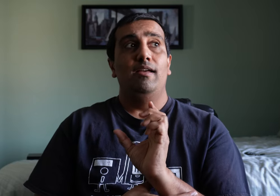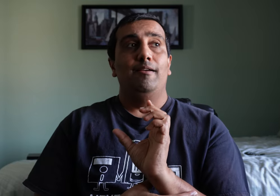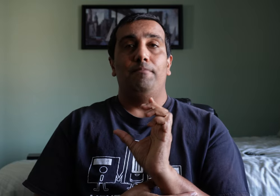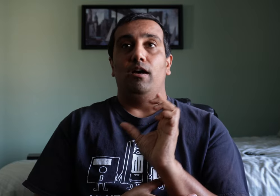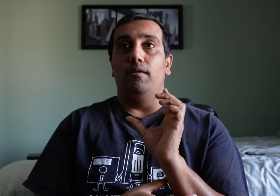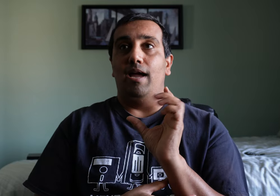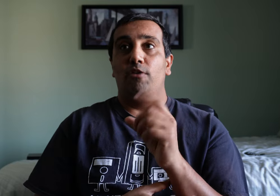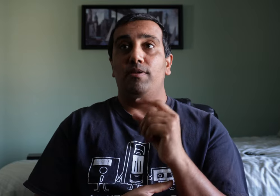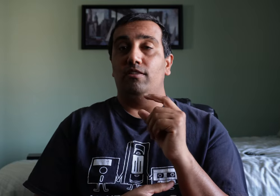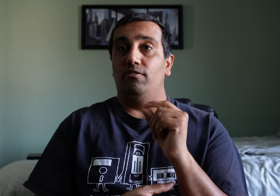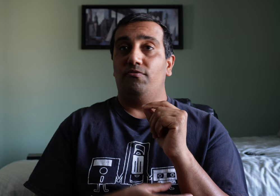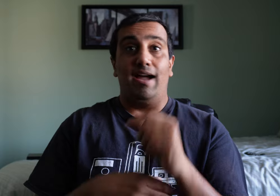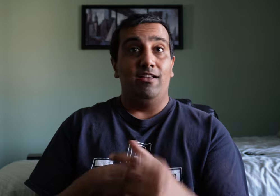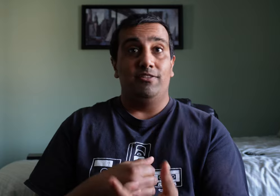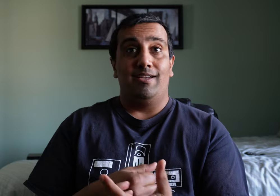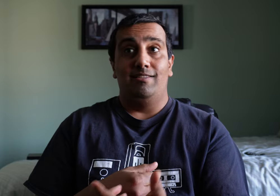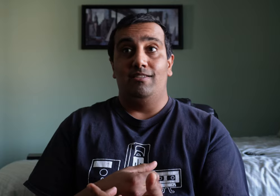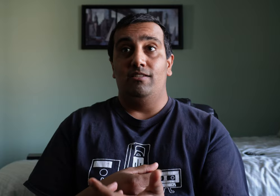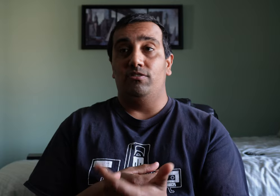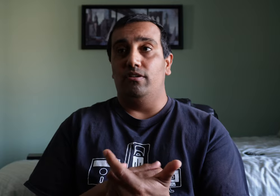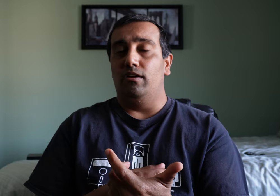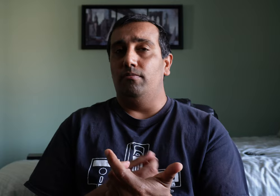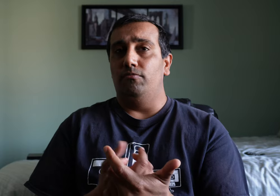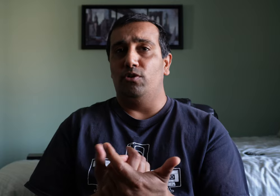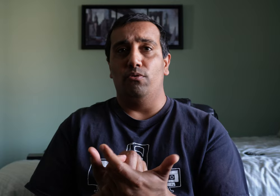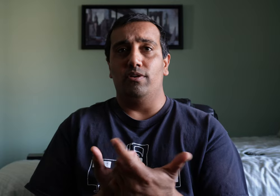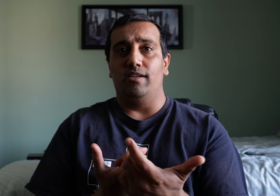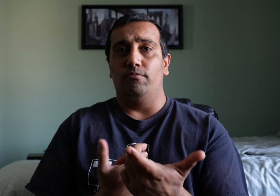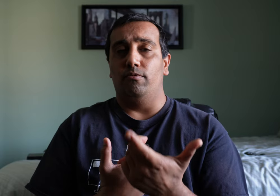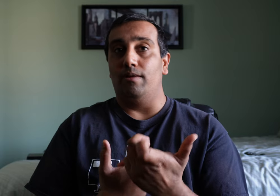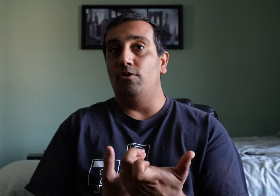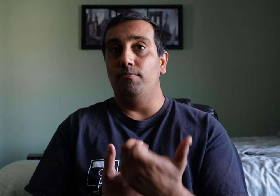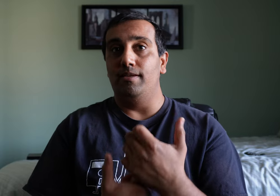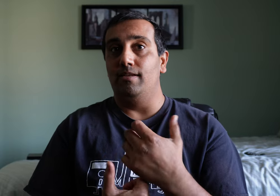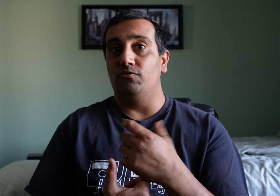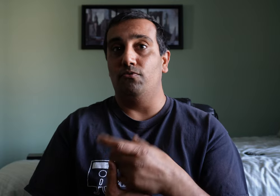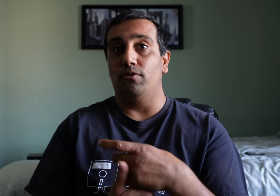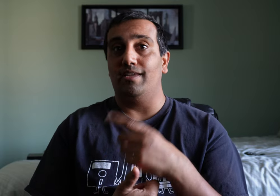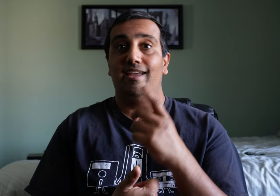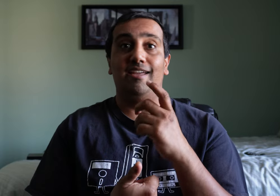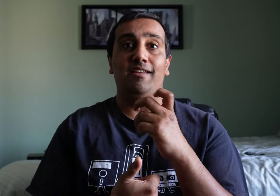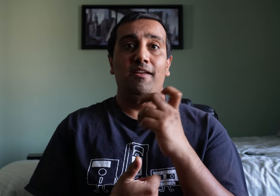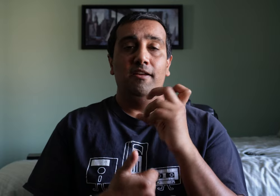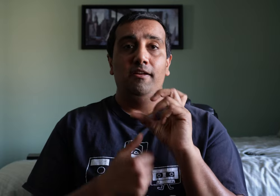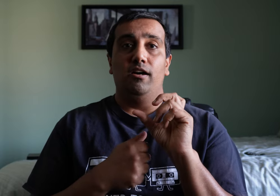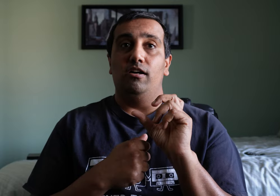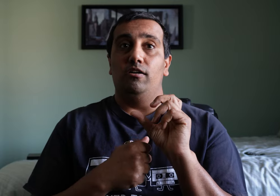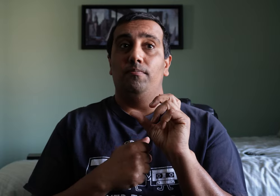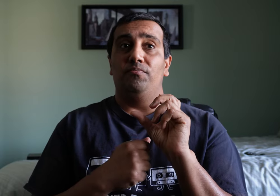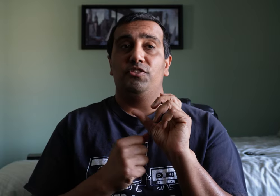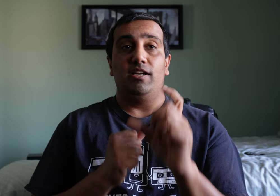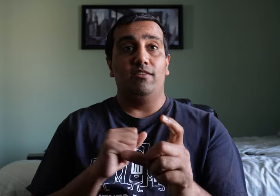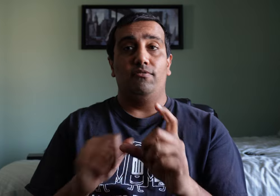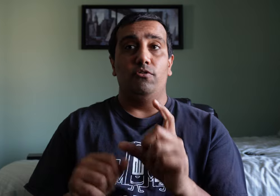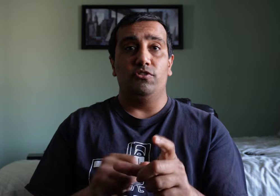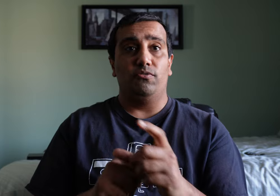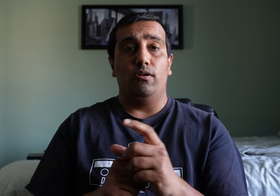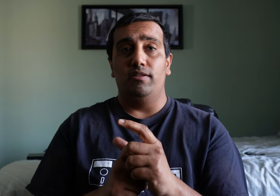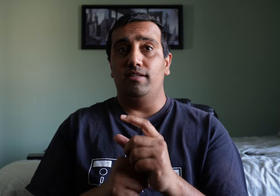um, how big the file size is, recording and what I'm hoping is 4K, check the focus qualities